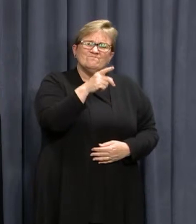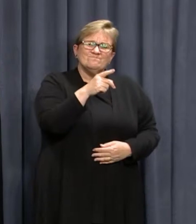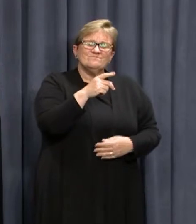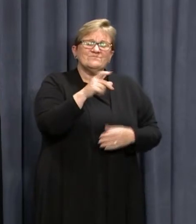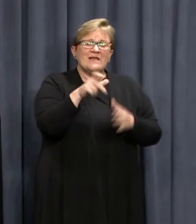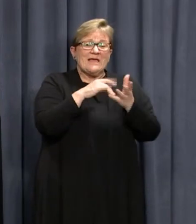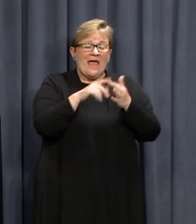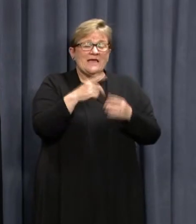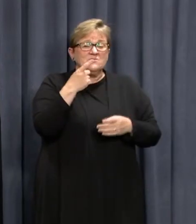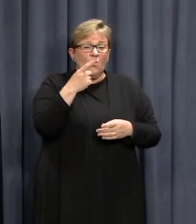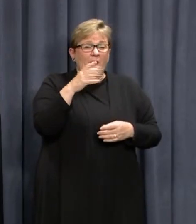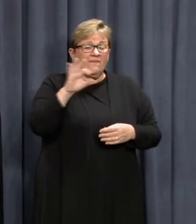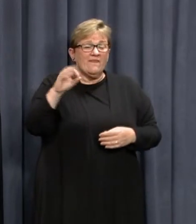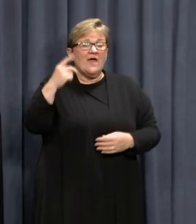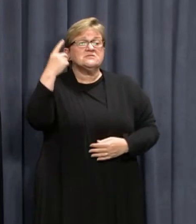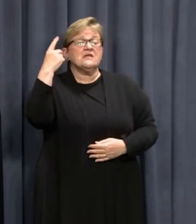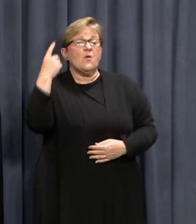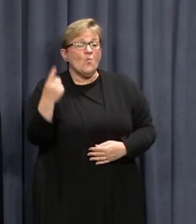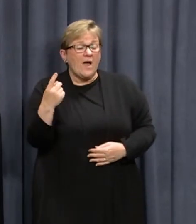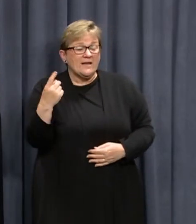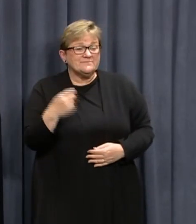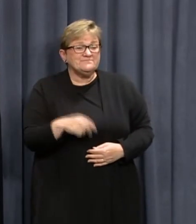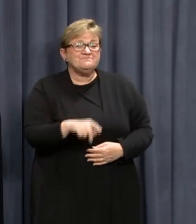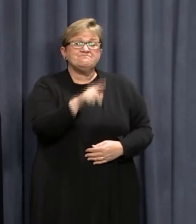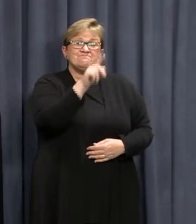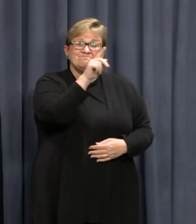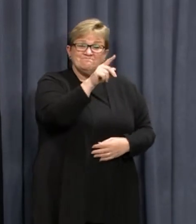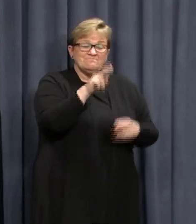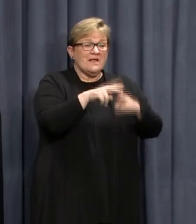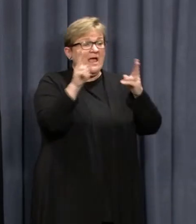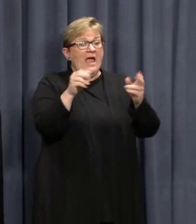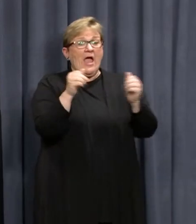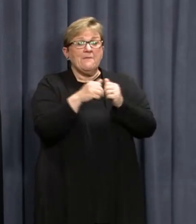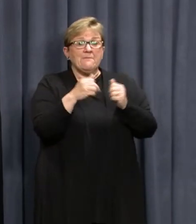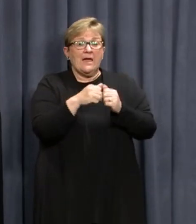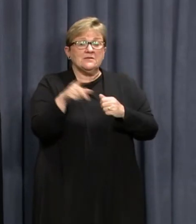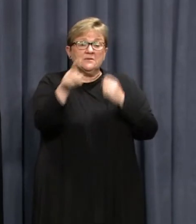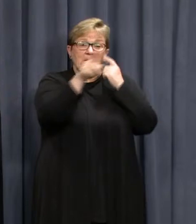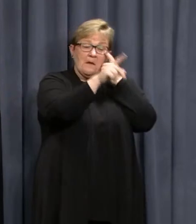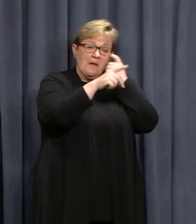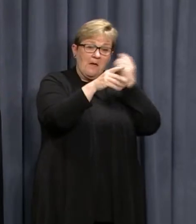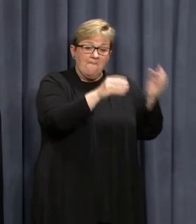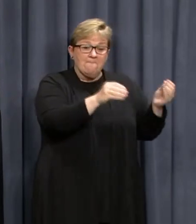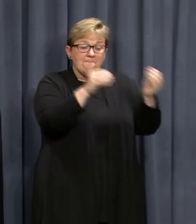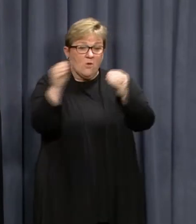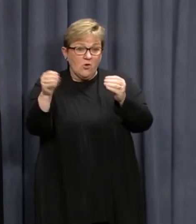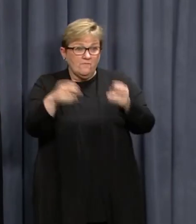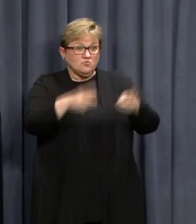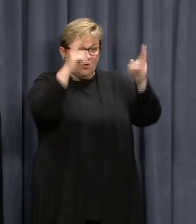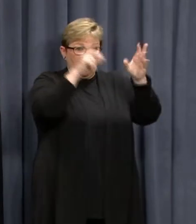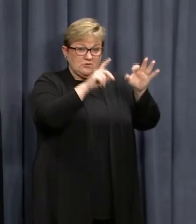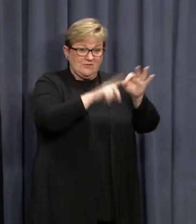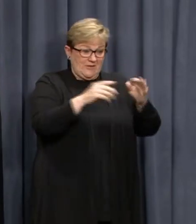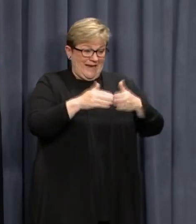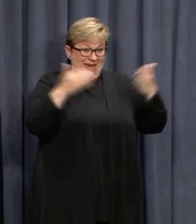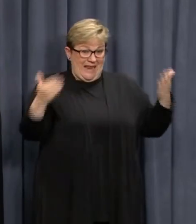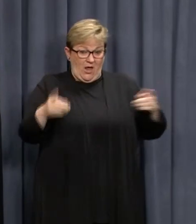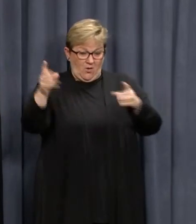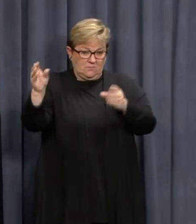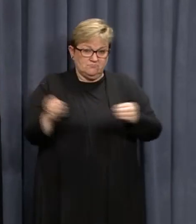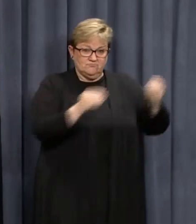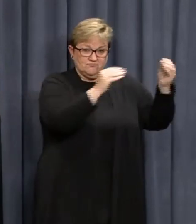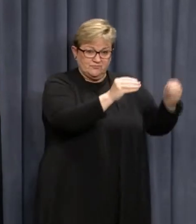1001. He and his housemates are being moved into hotel quarantine now.